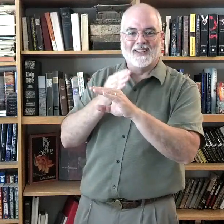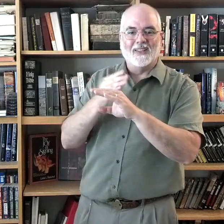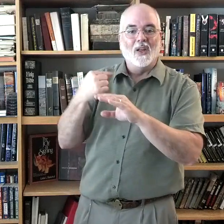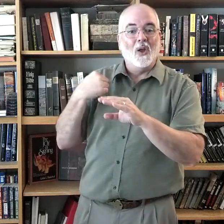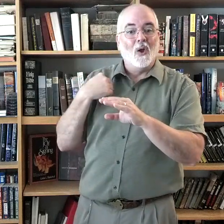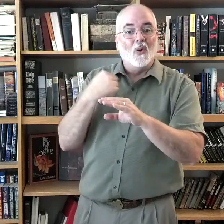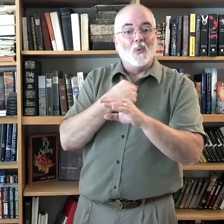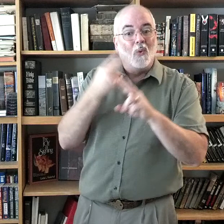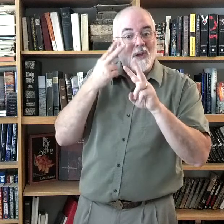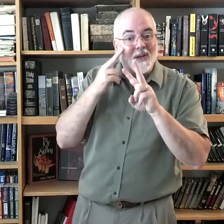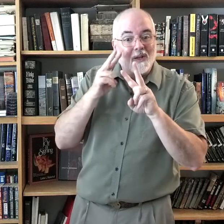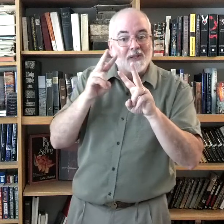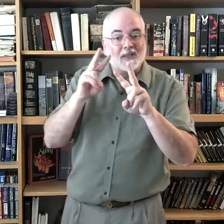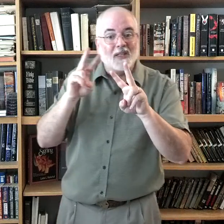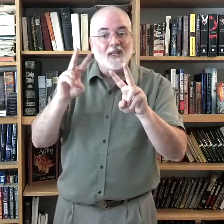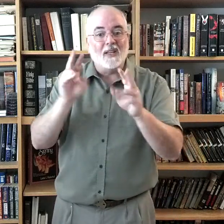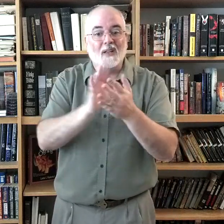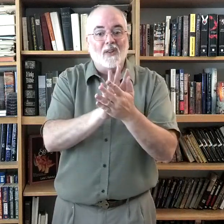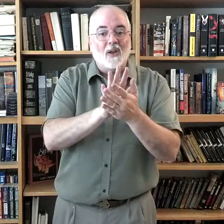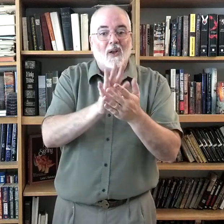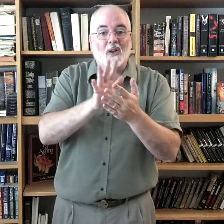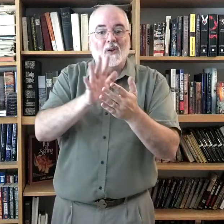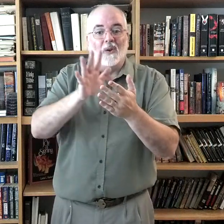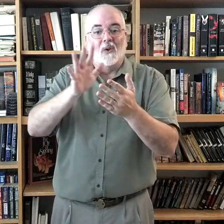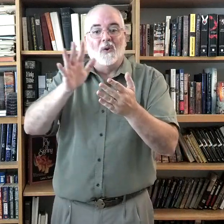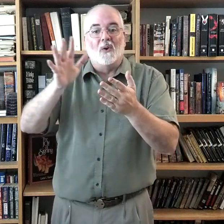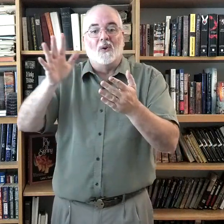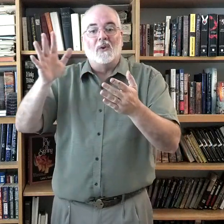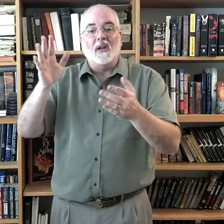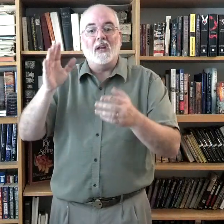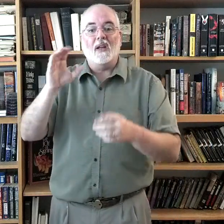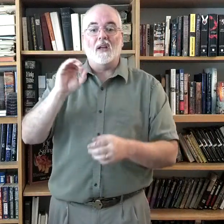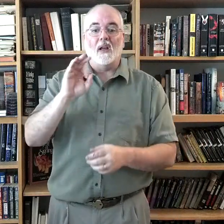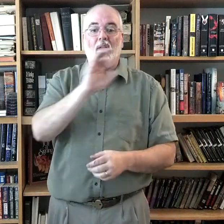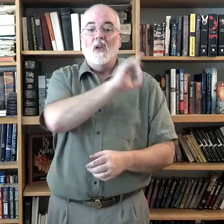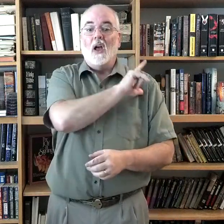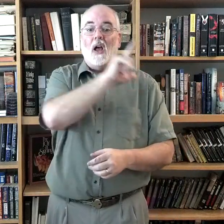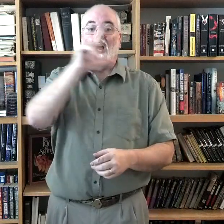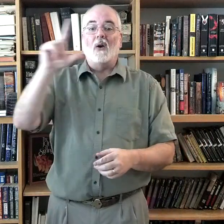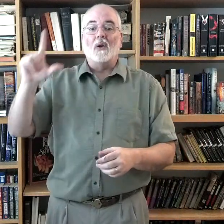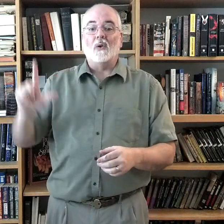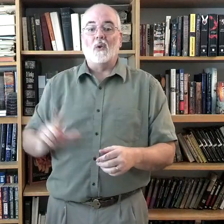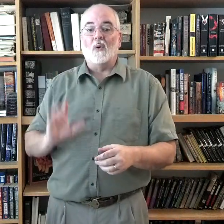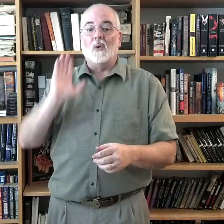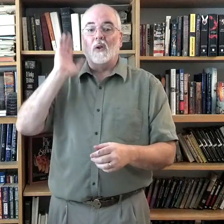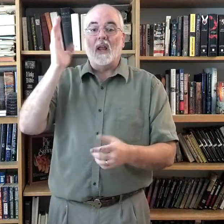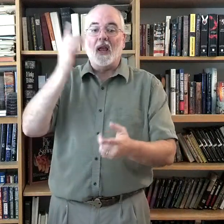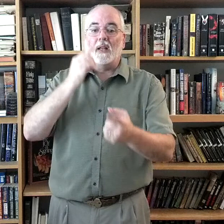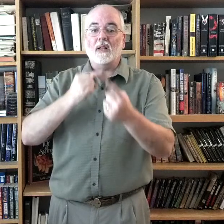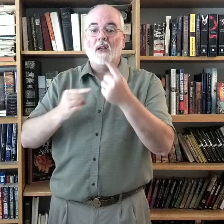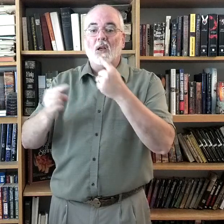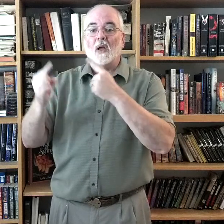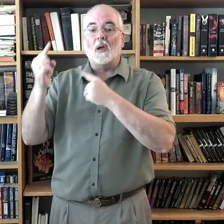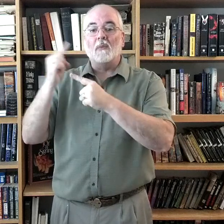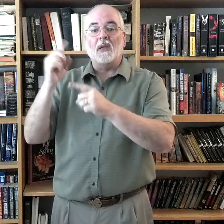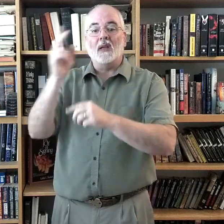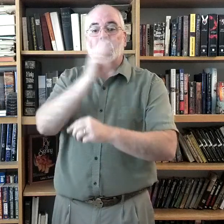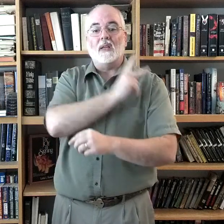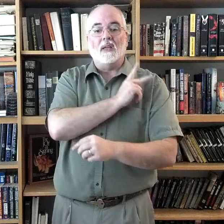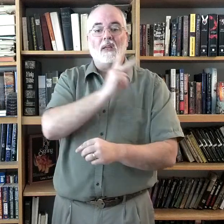We'll see the glory of our Lord and coming King.